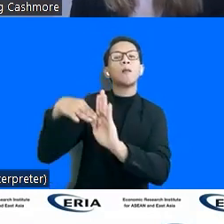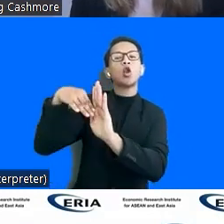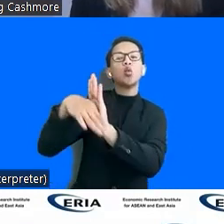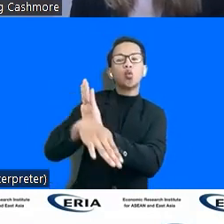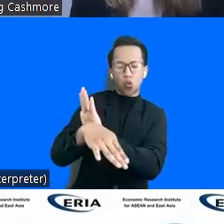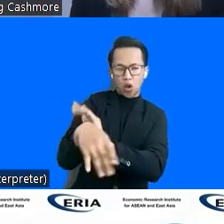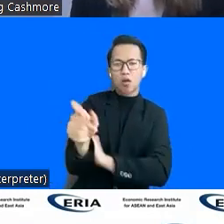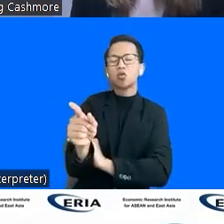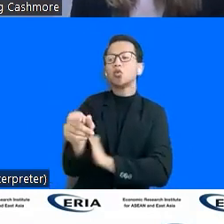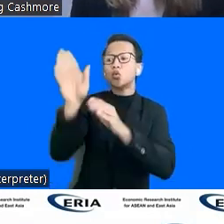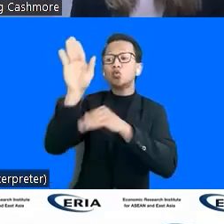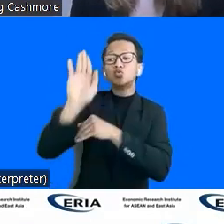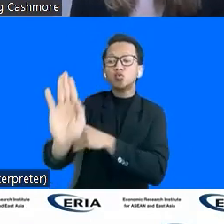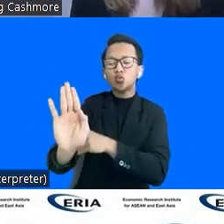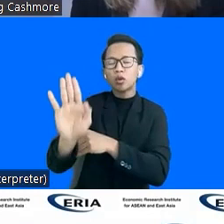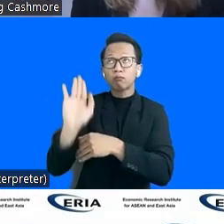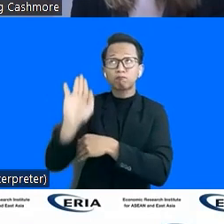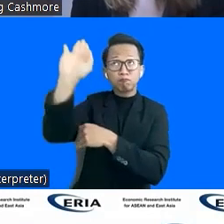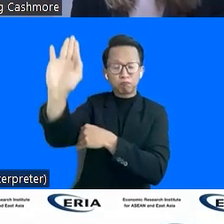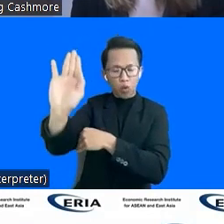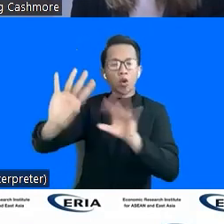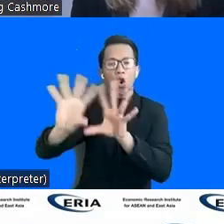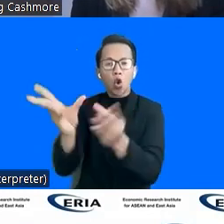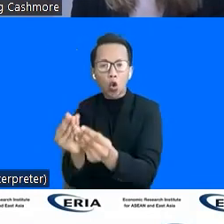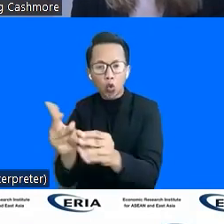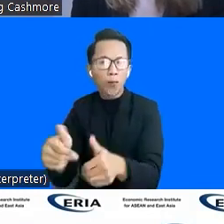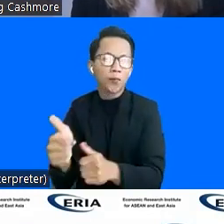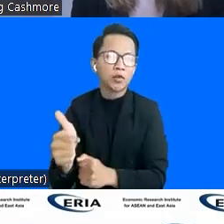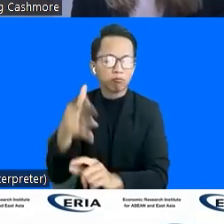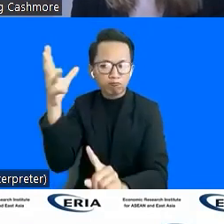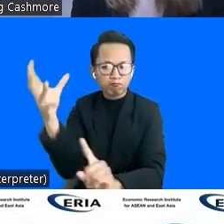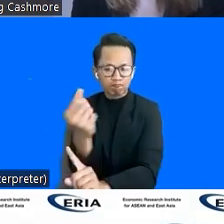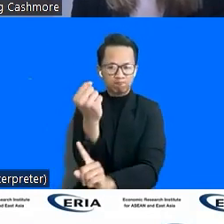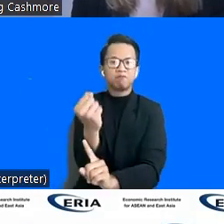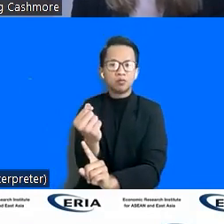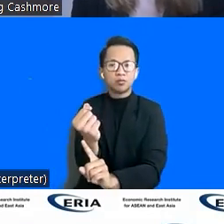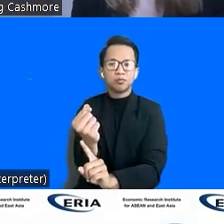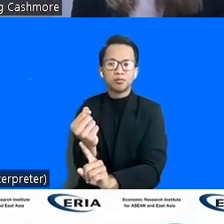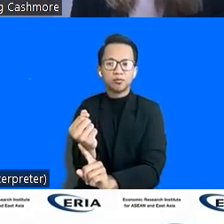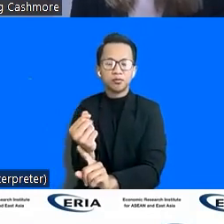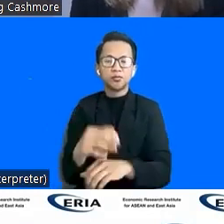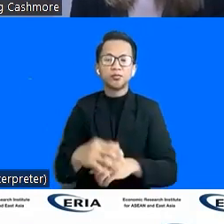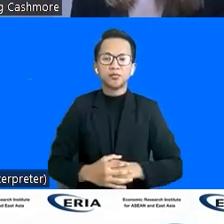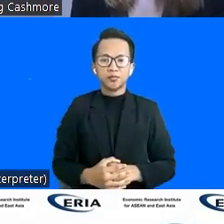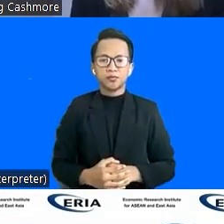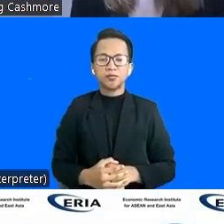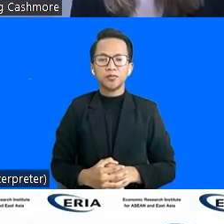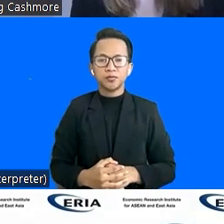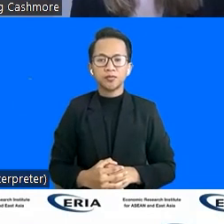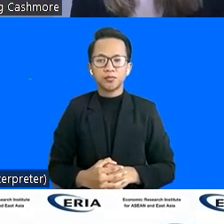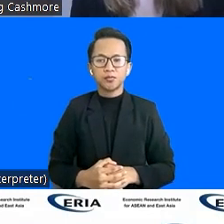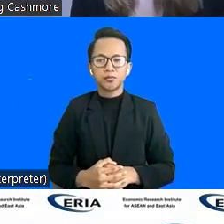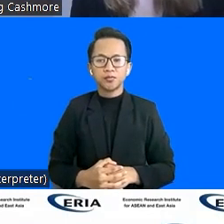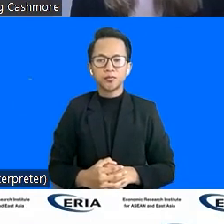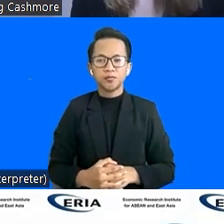inclusive way in future, and consider the digital divide and upskilling teachers in digital and inclusive education. It's a